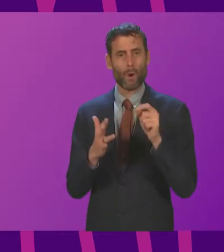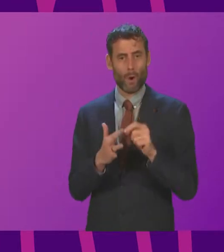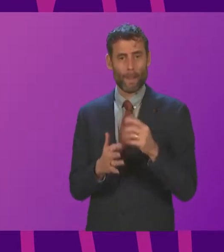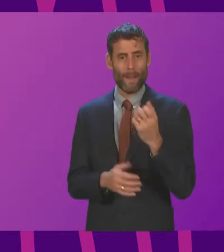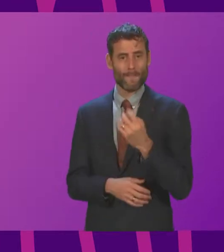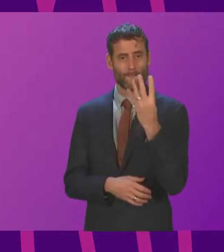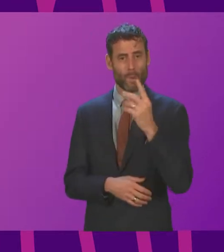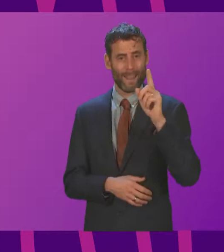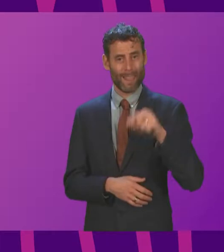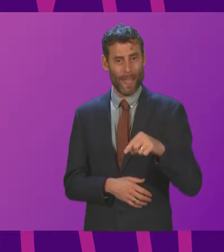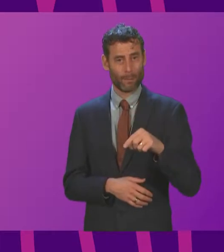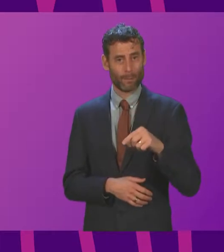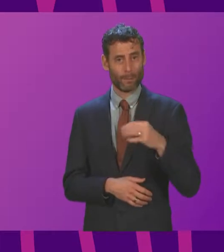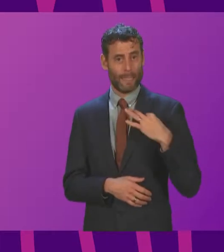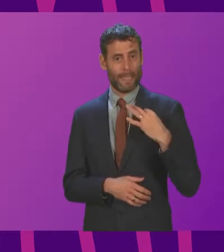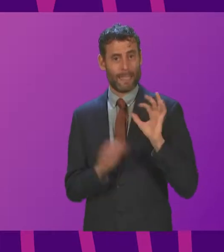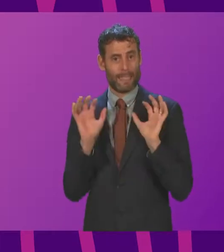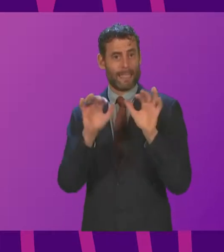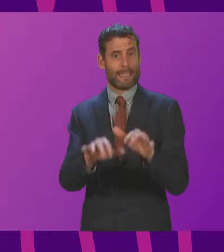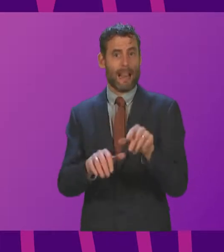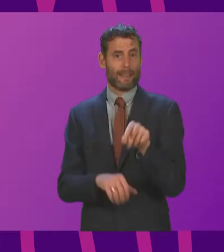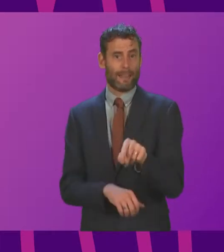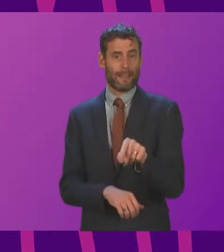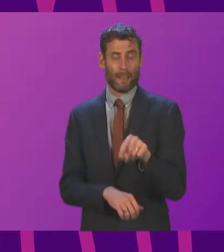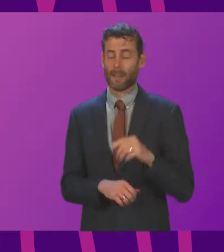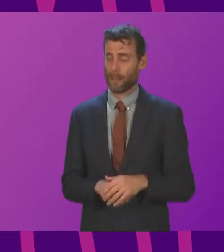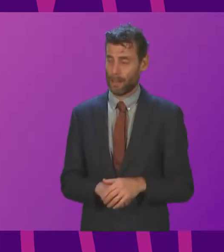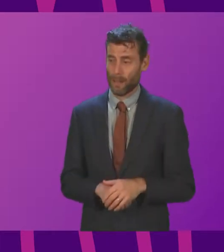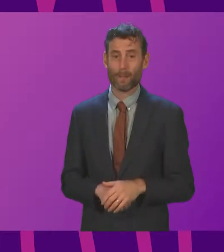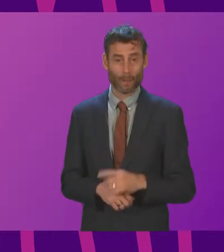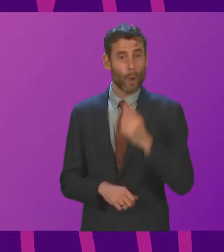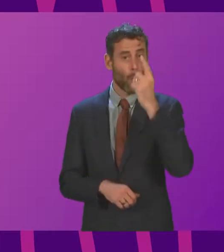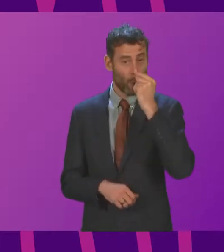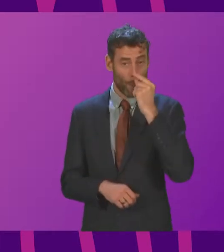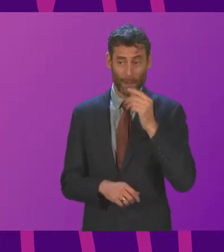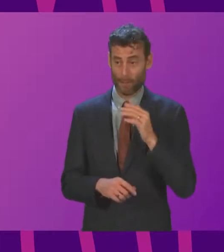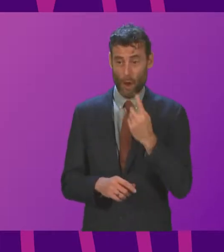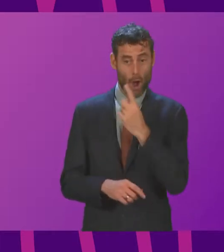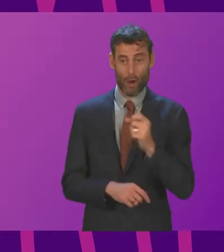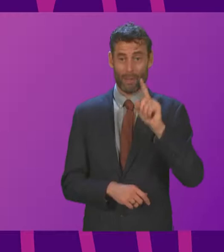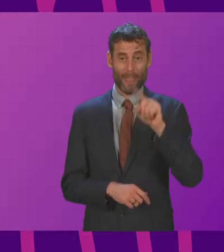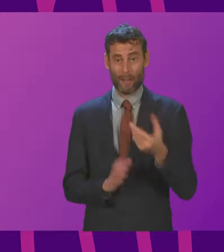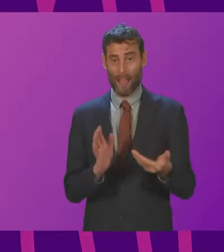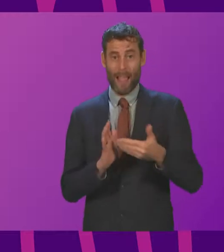COP and the activist march on the 6th of November has been licensed for up to 100,000 people. So, it's obvious